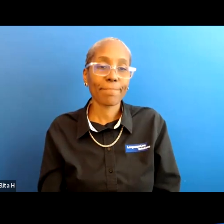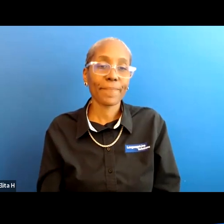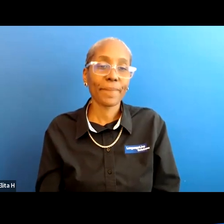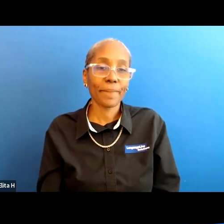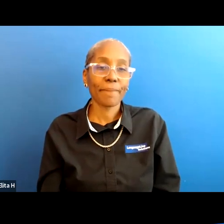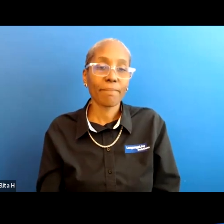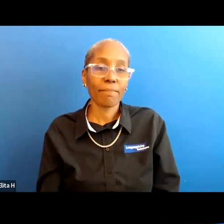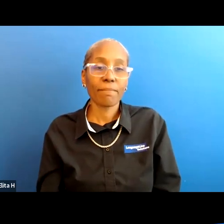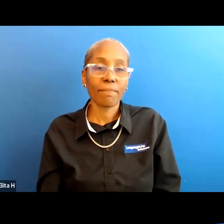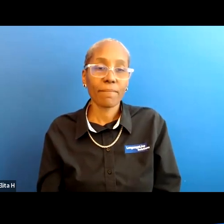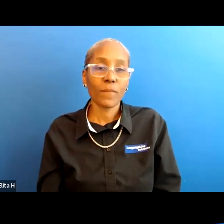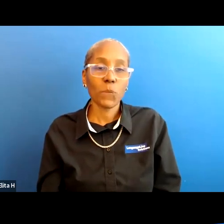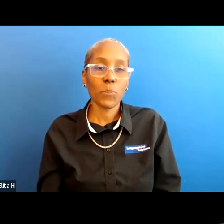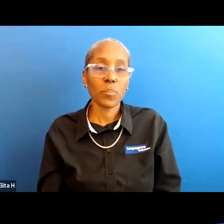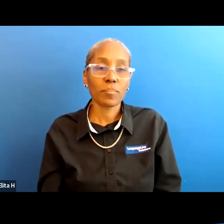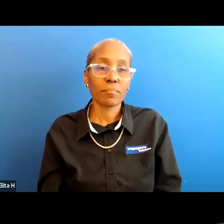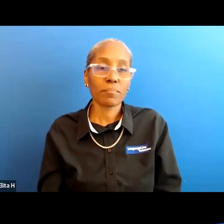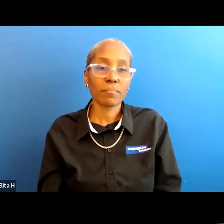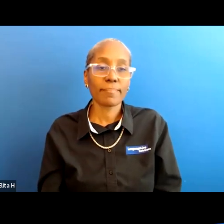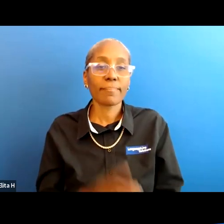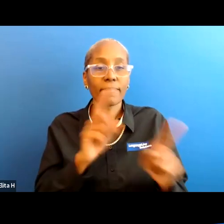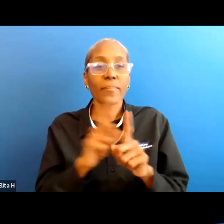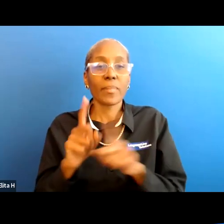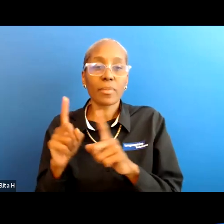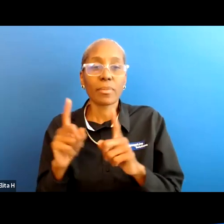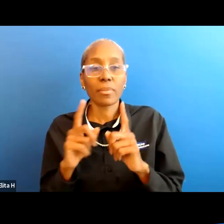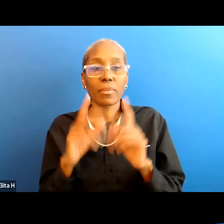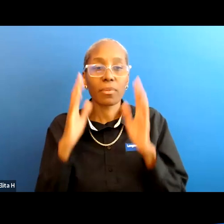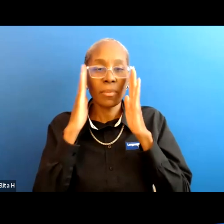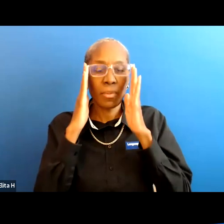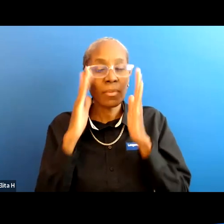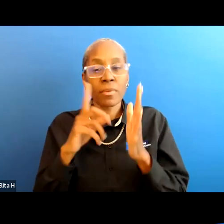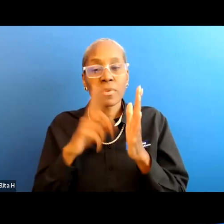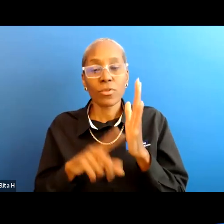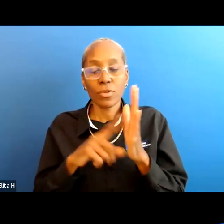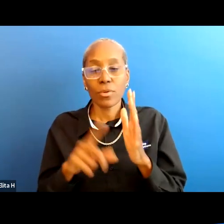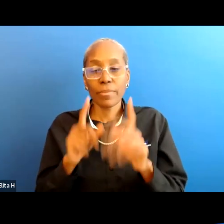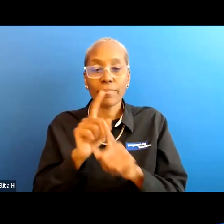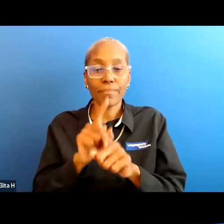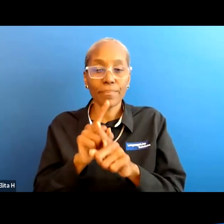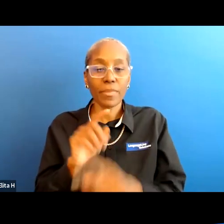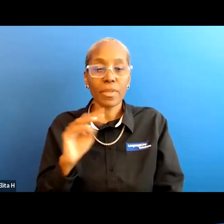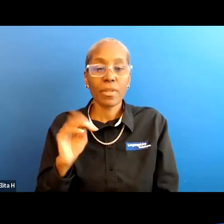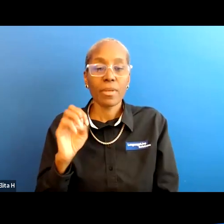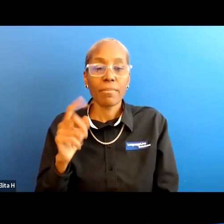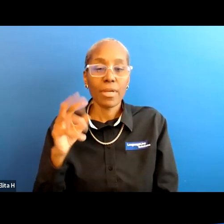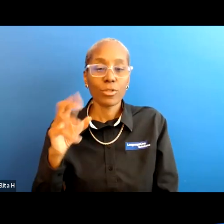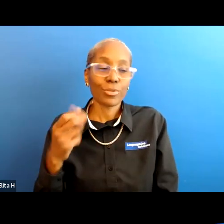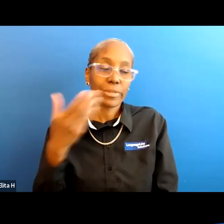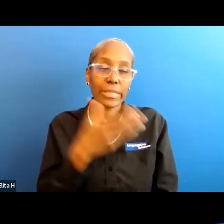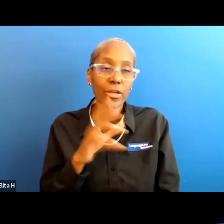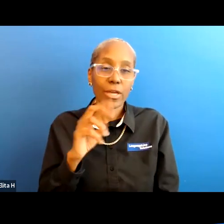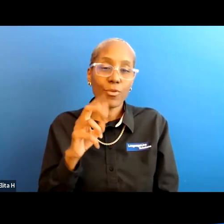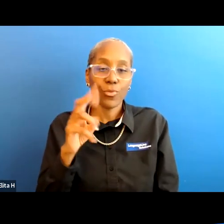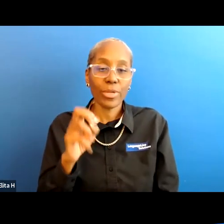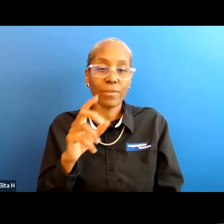um also be sure and talk to look up the mentors at the reef foundation because they are